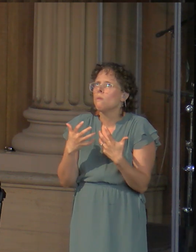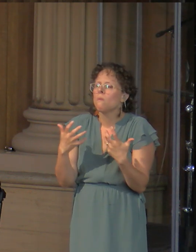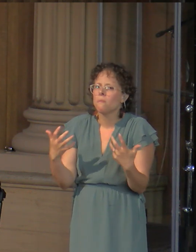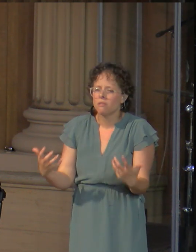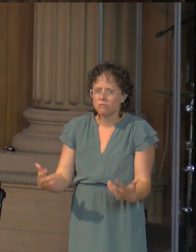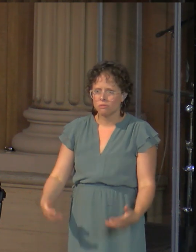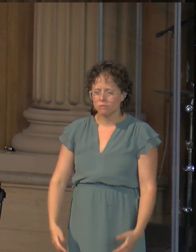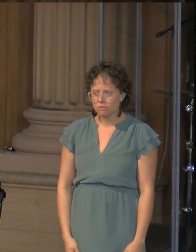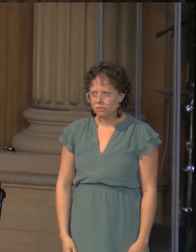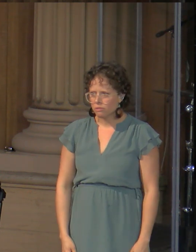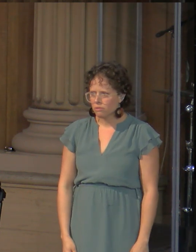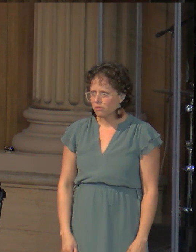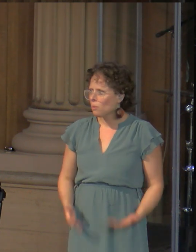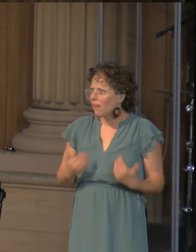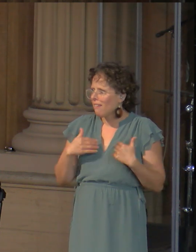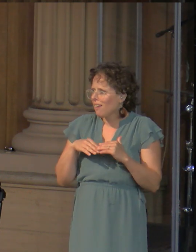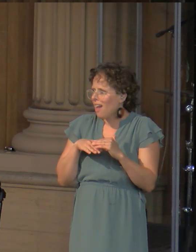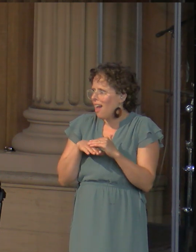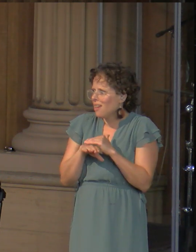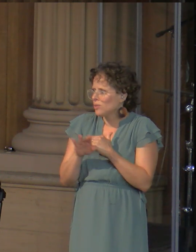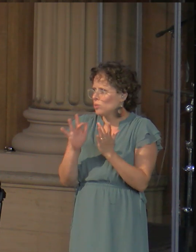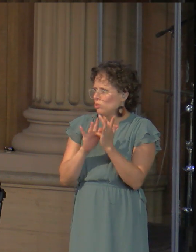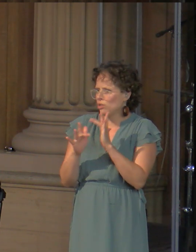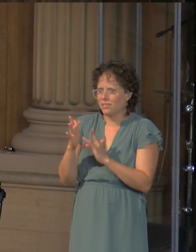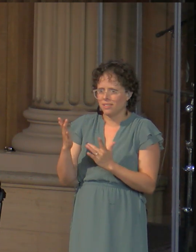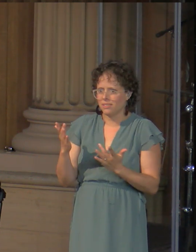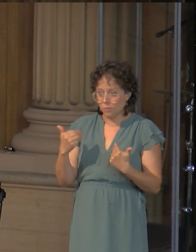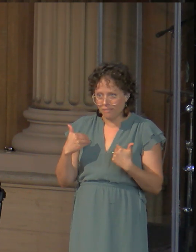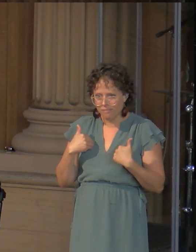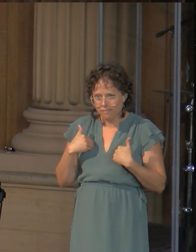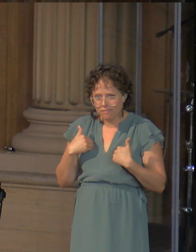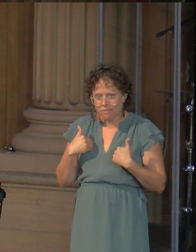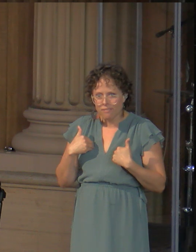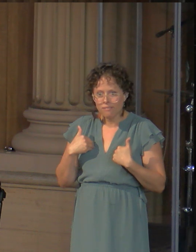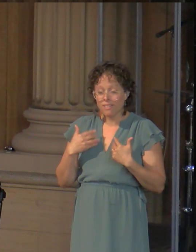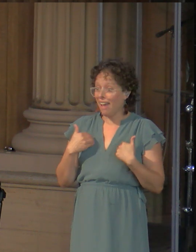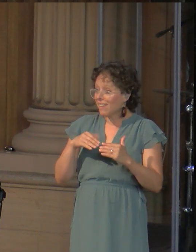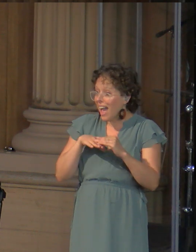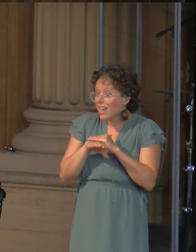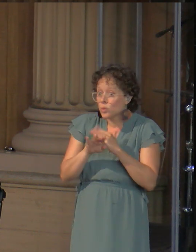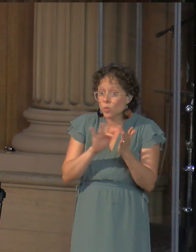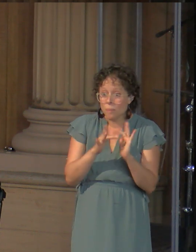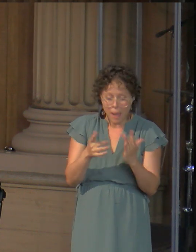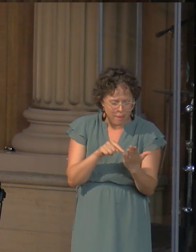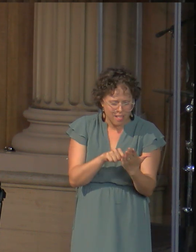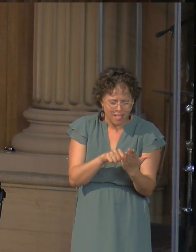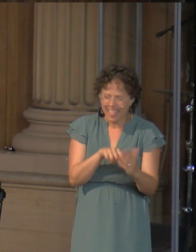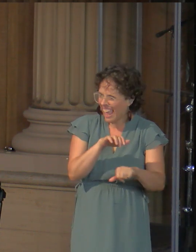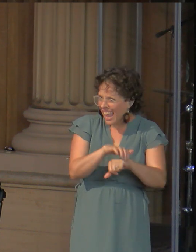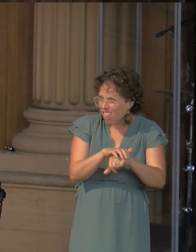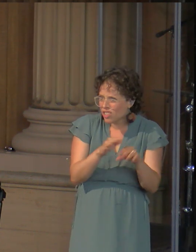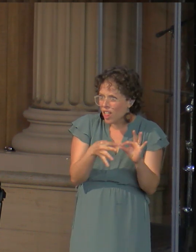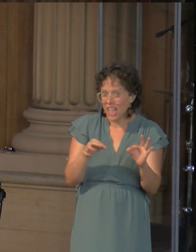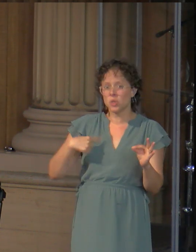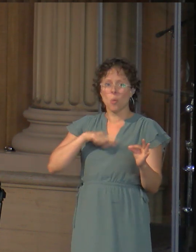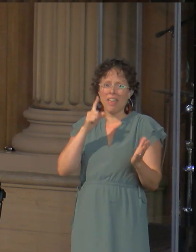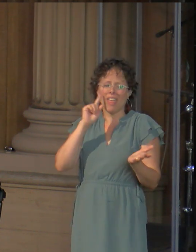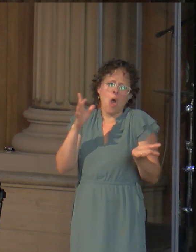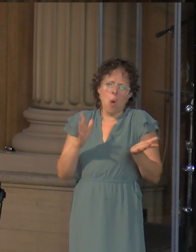We have access to Jesus. We have access to the Bible in English, which we take for granted, but something that William Tyndale